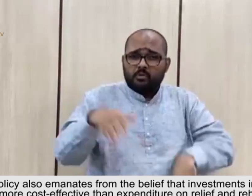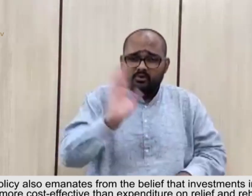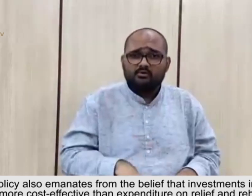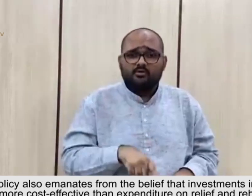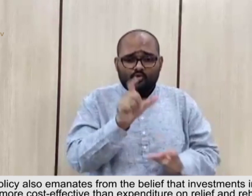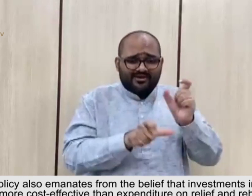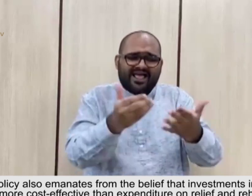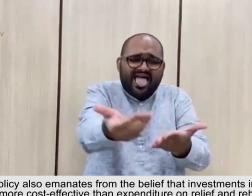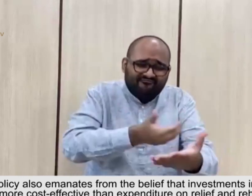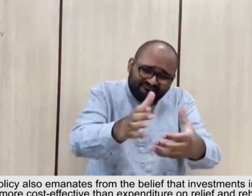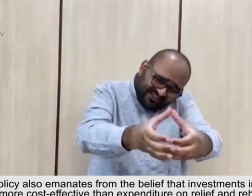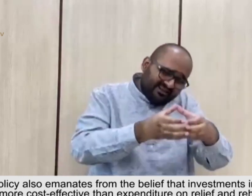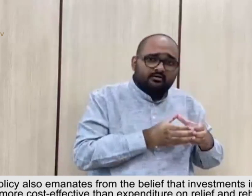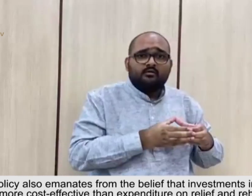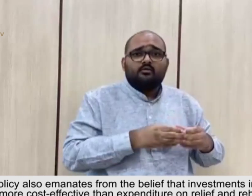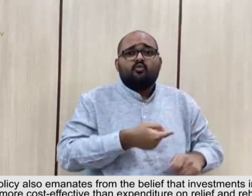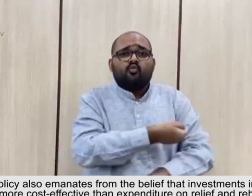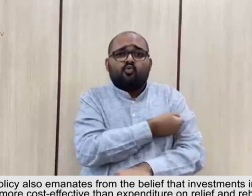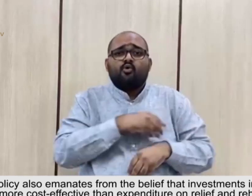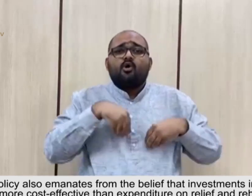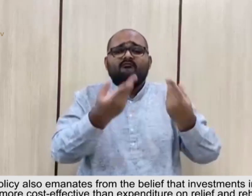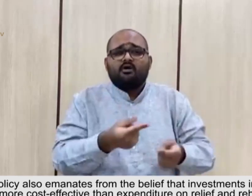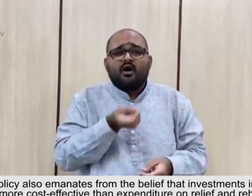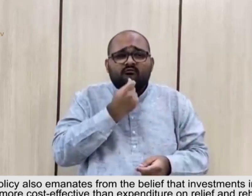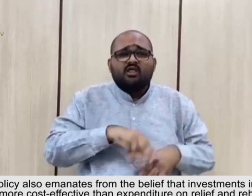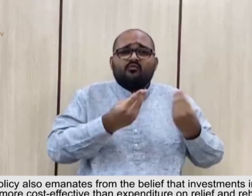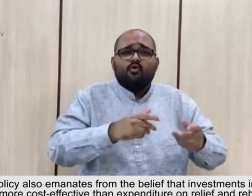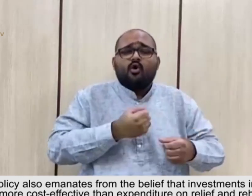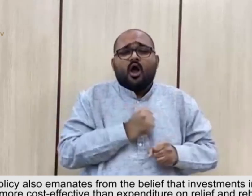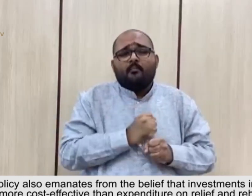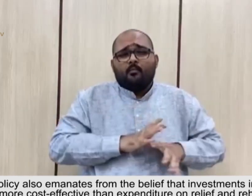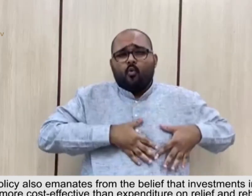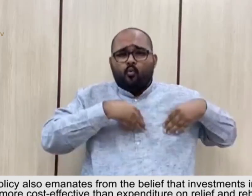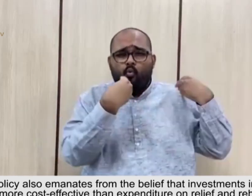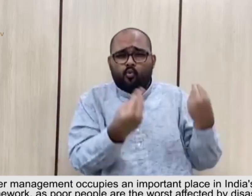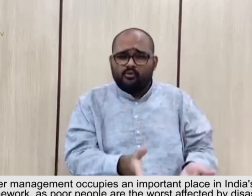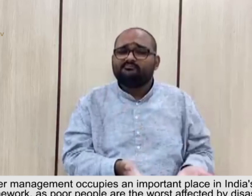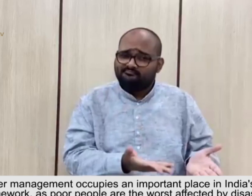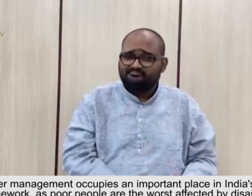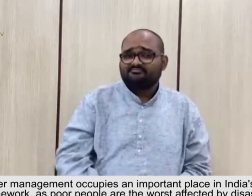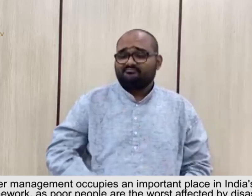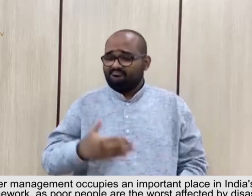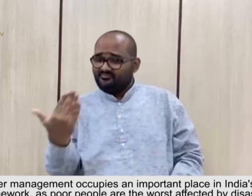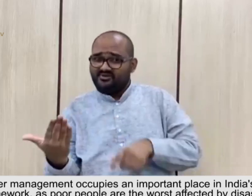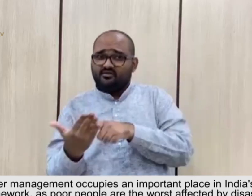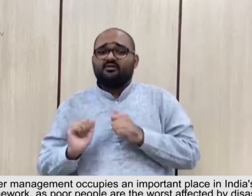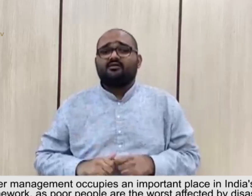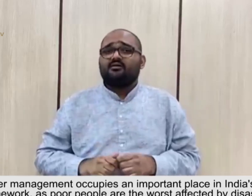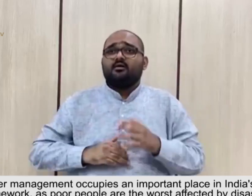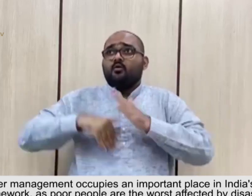than expenditure and relief and rehabilitation. Disaster management occupies an important place